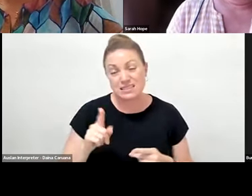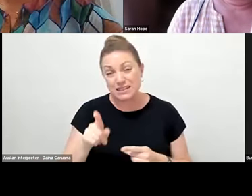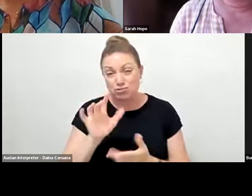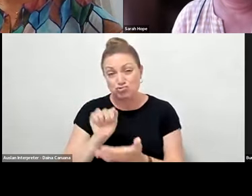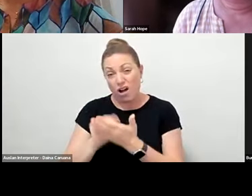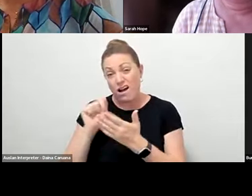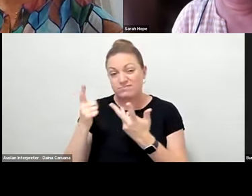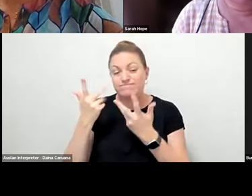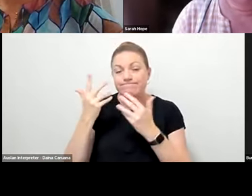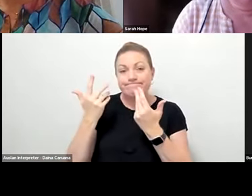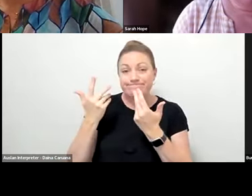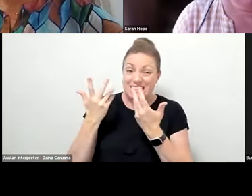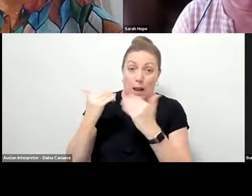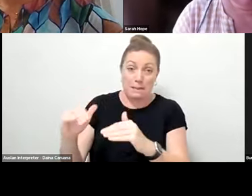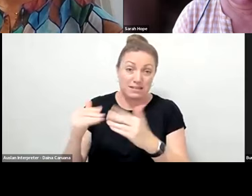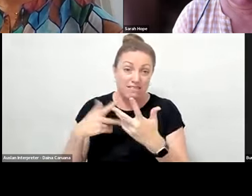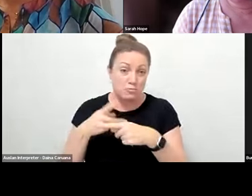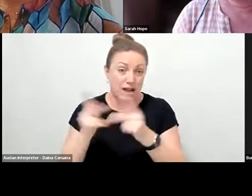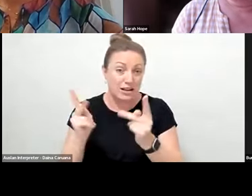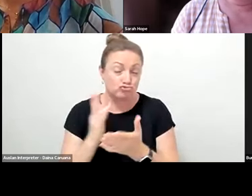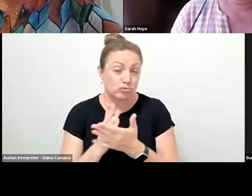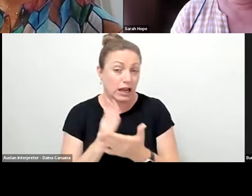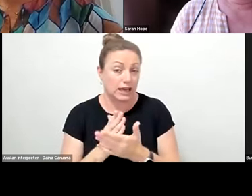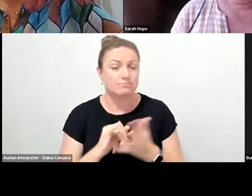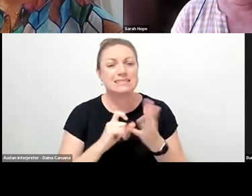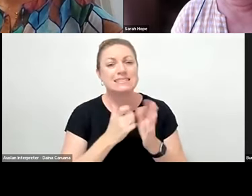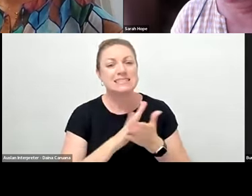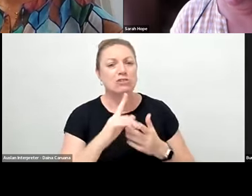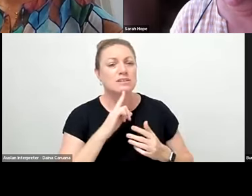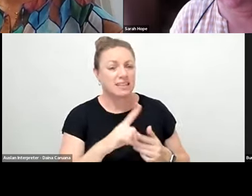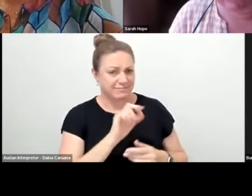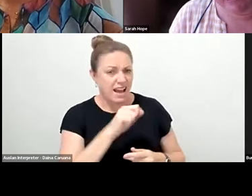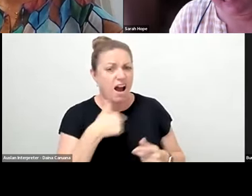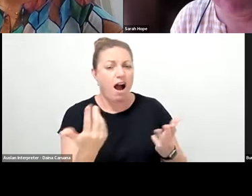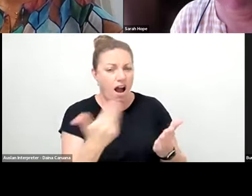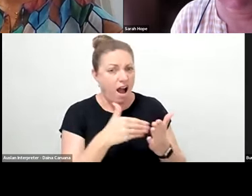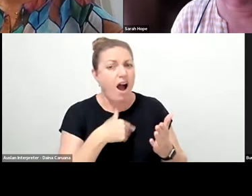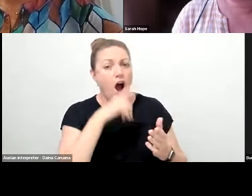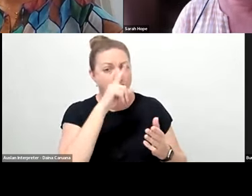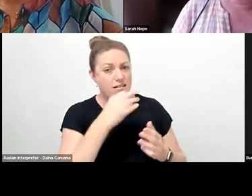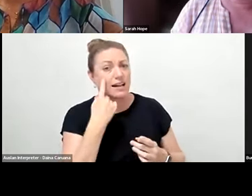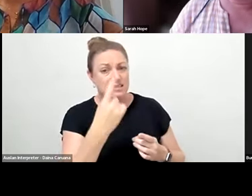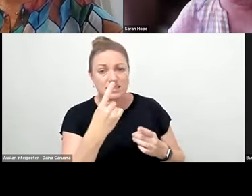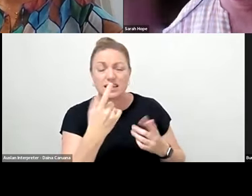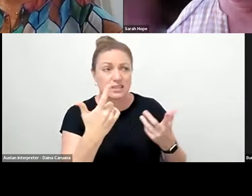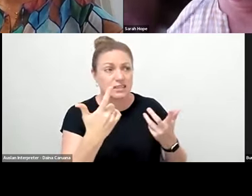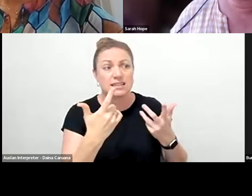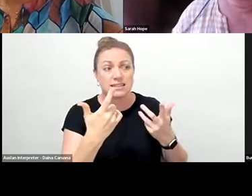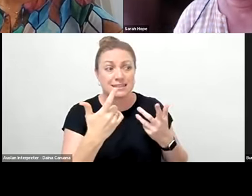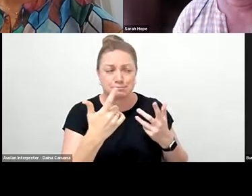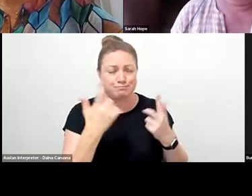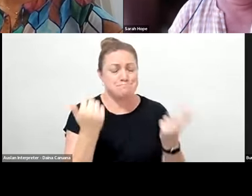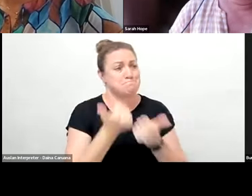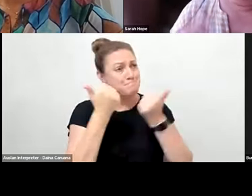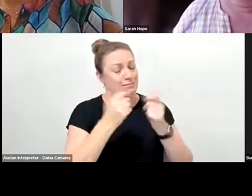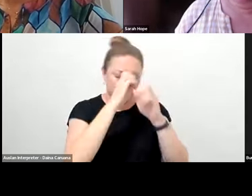Yeah, and just hope you don't mind me adding to that, Liz. Like I can see a heap of stuff to do for lighting, you know.